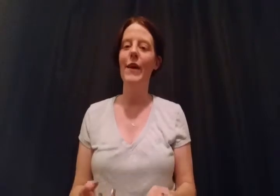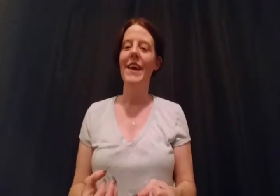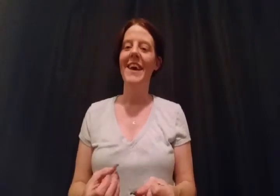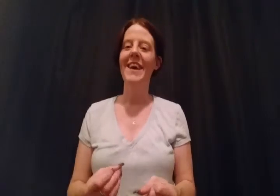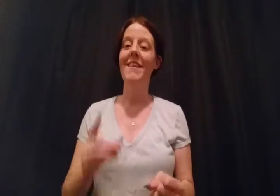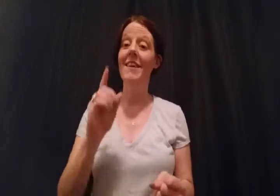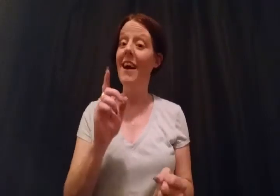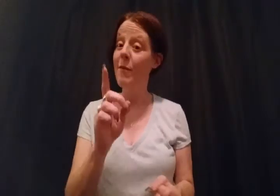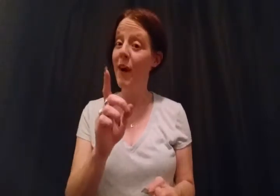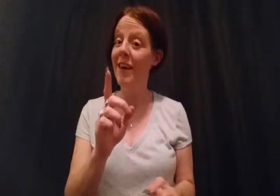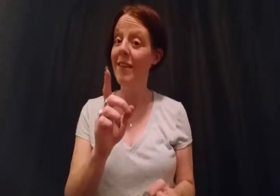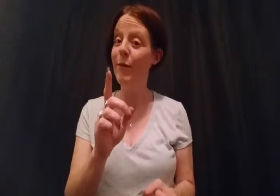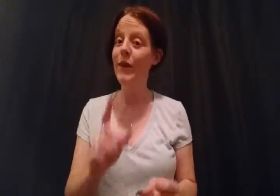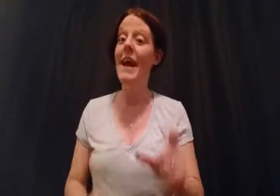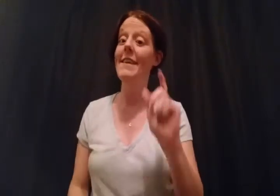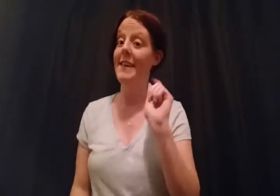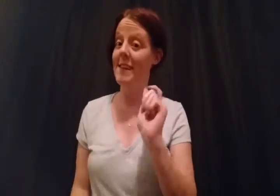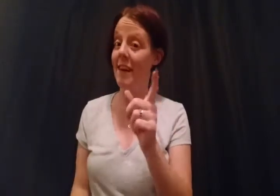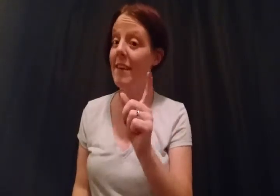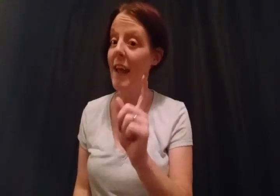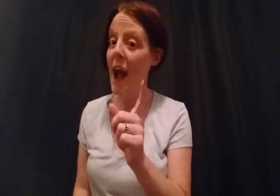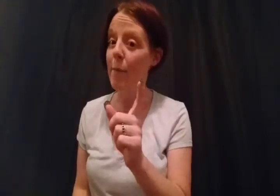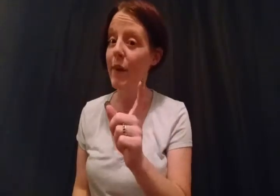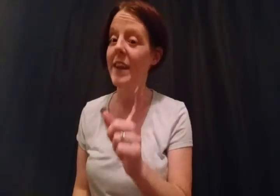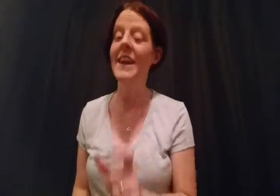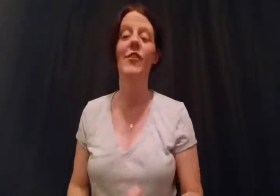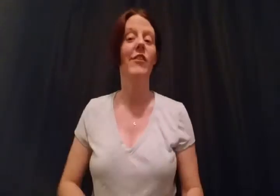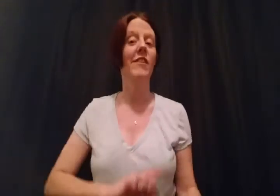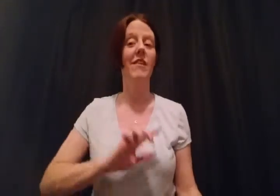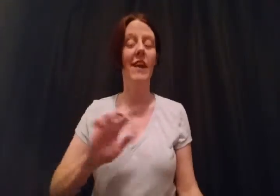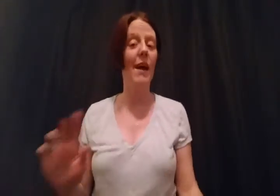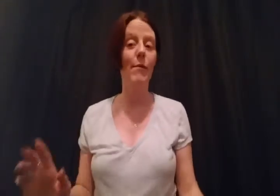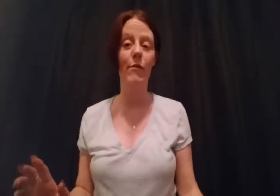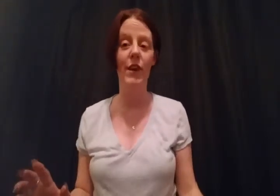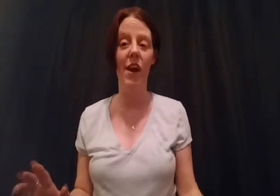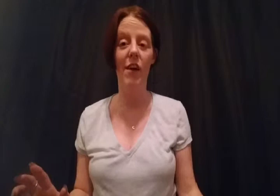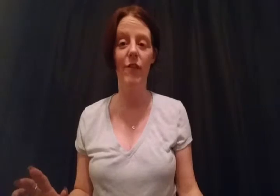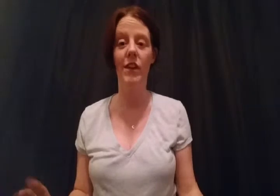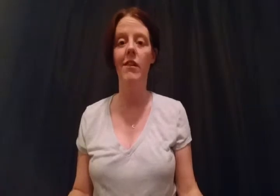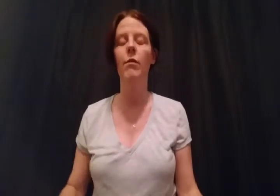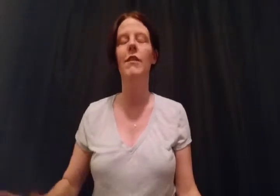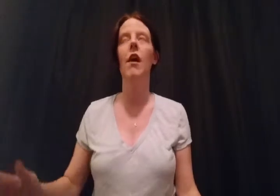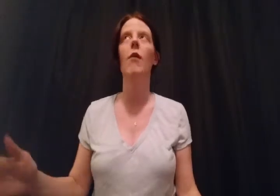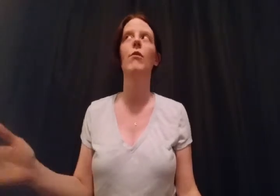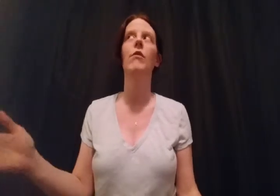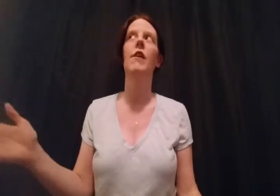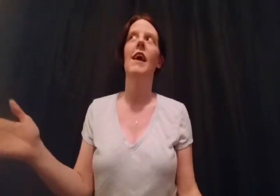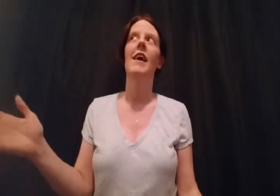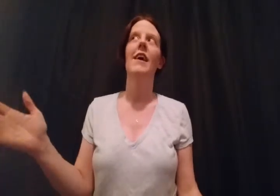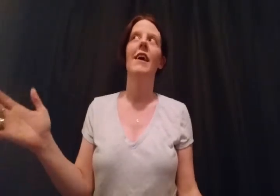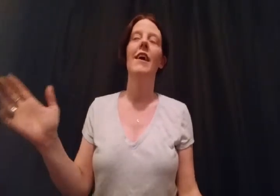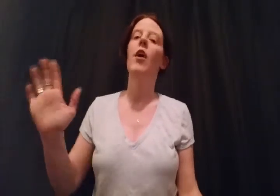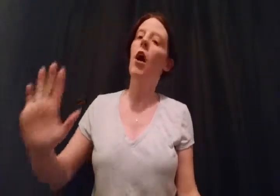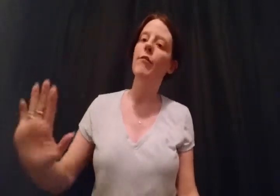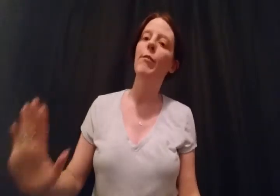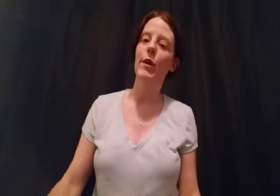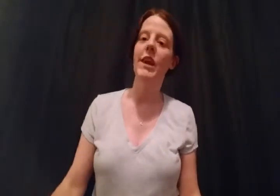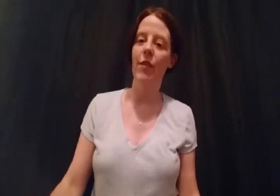it's not impossible and it does happen. It just doesn't happen very often. So it's almost an off putting